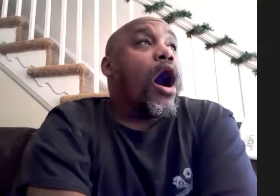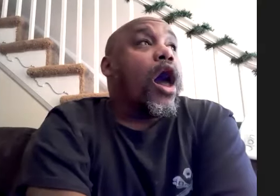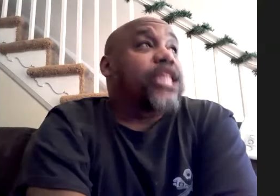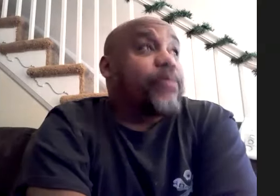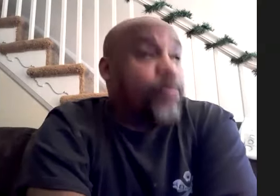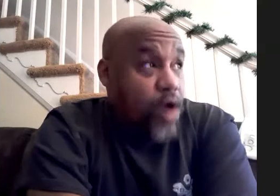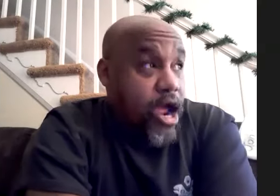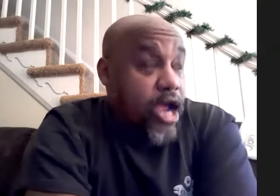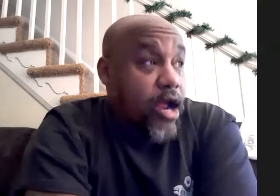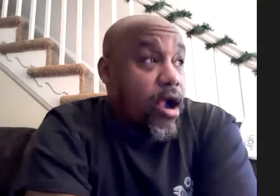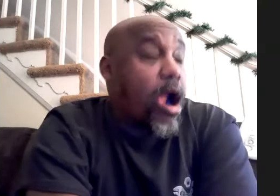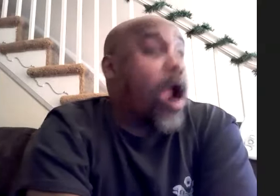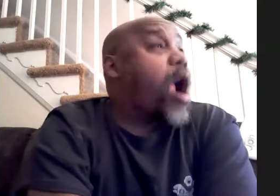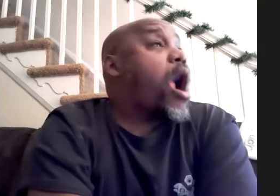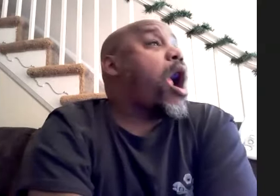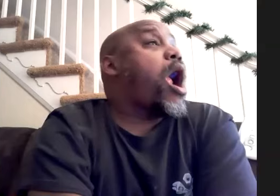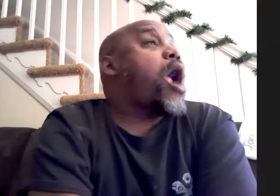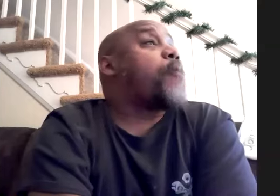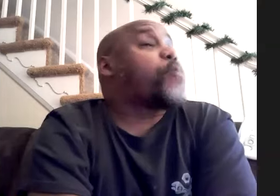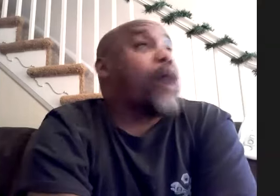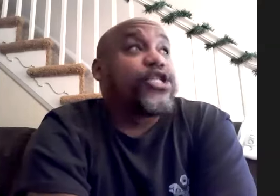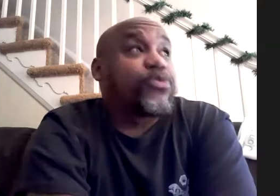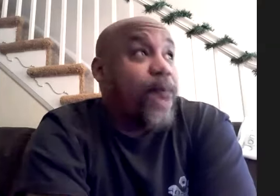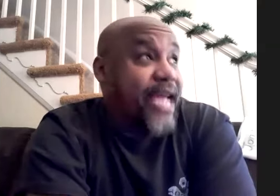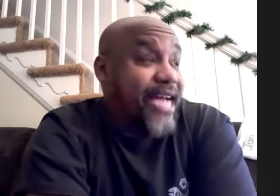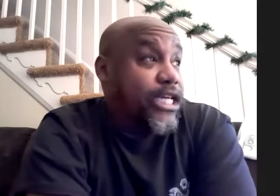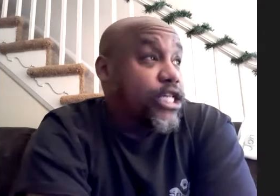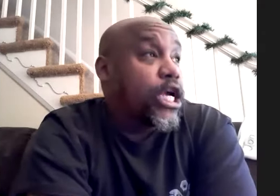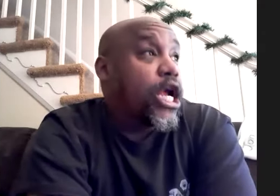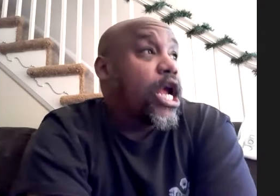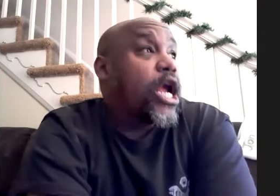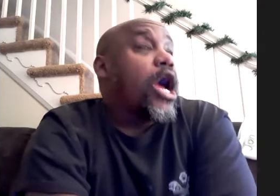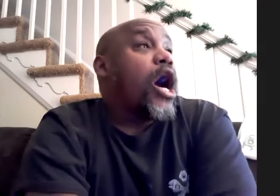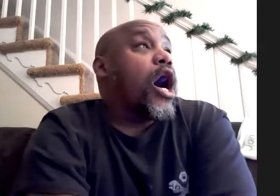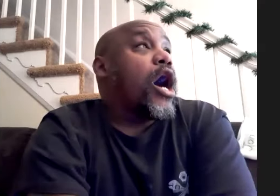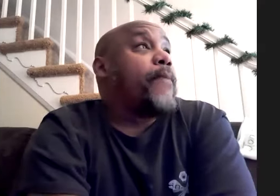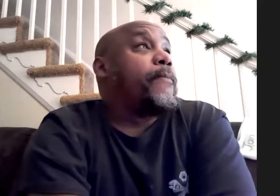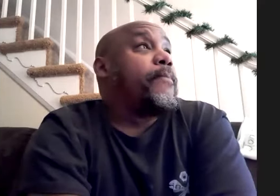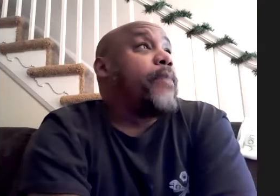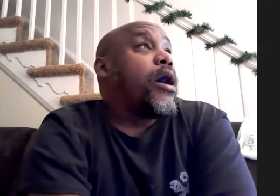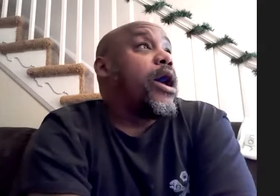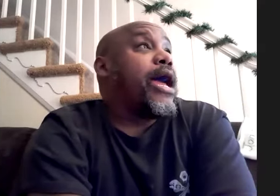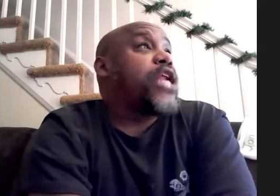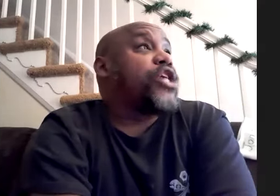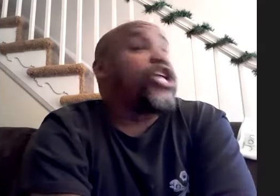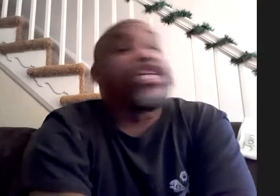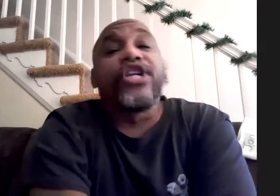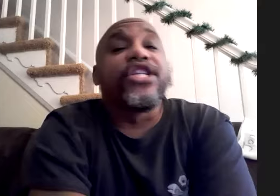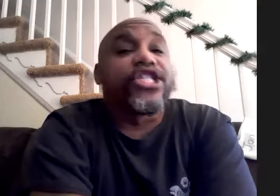uh lemon meringue oh yeah properties of propaganda um and unyielding conditioning